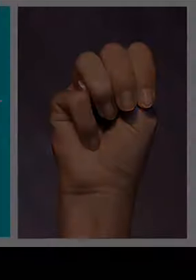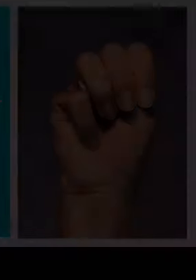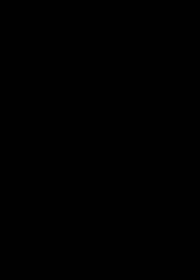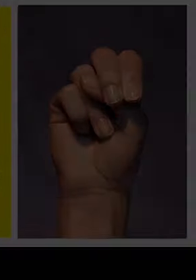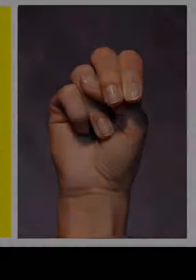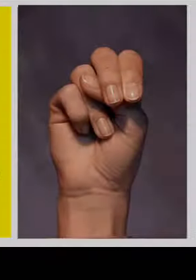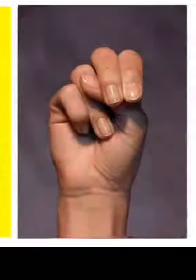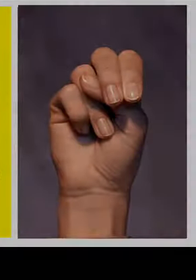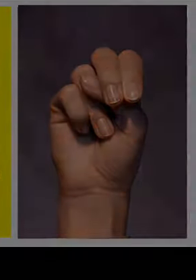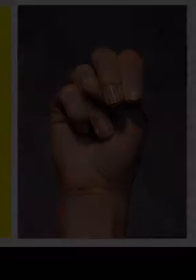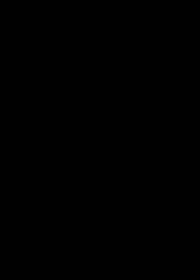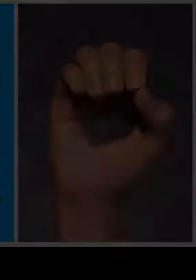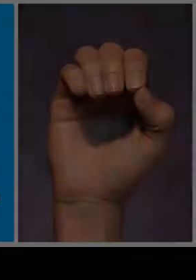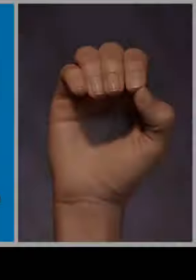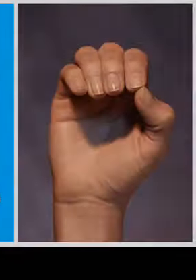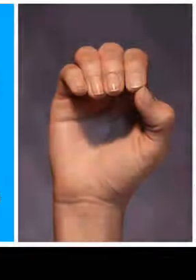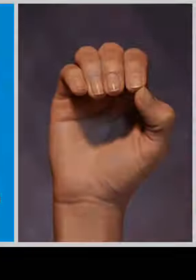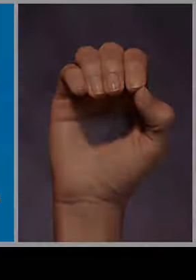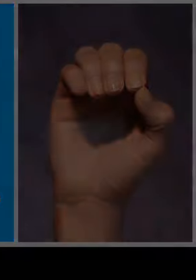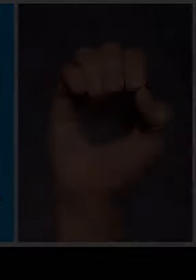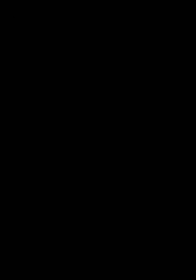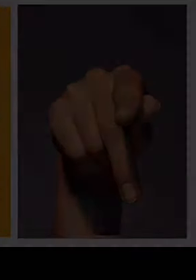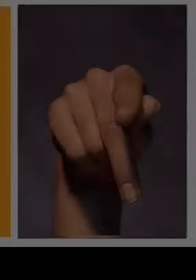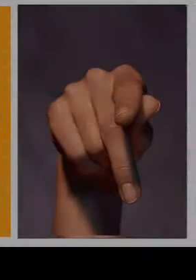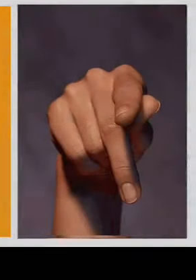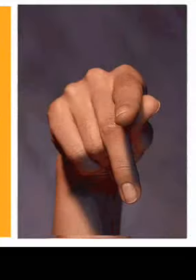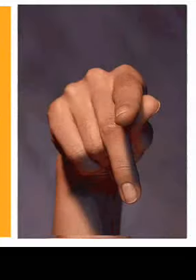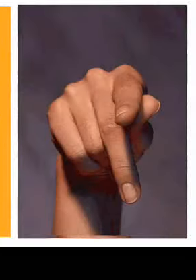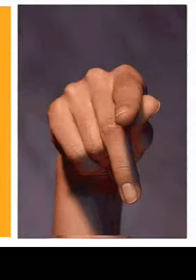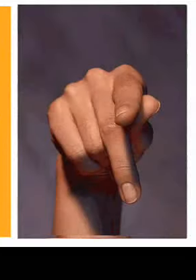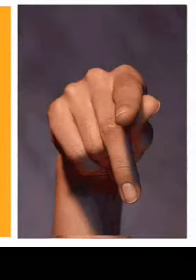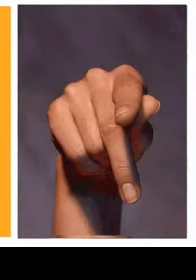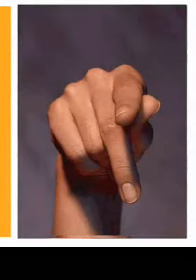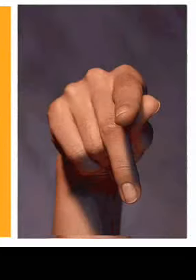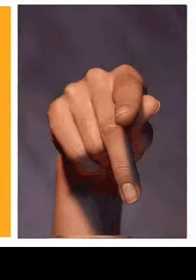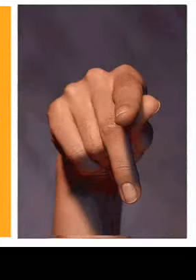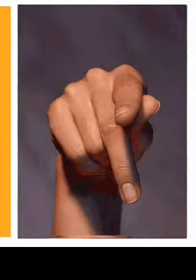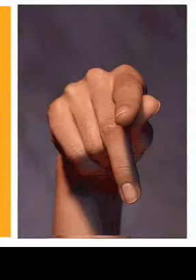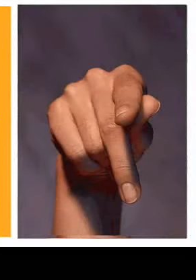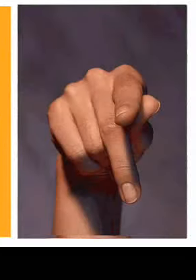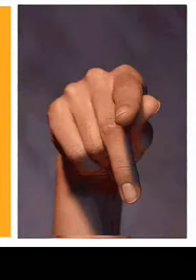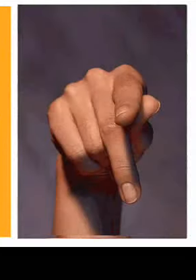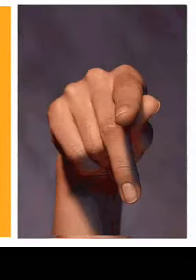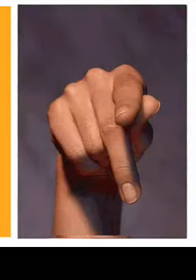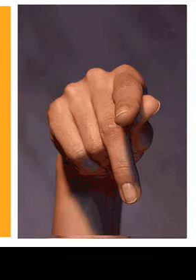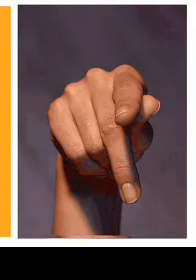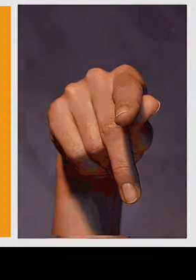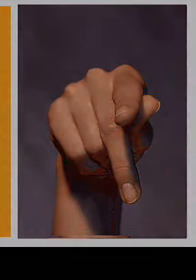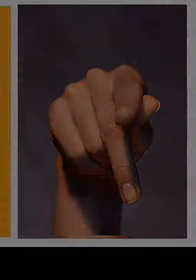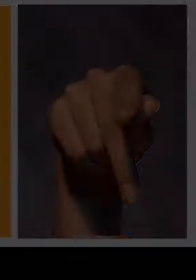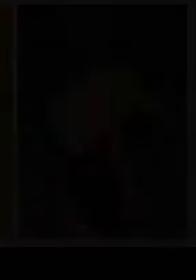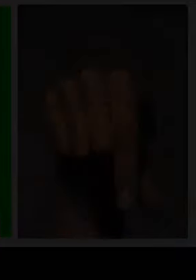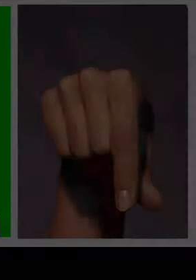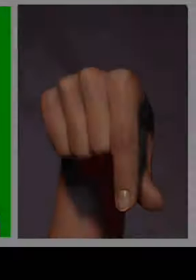M. N. O. P. I could go on all day, Me too,